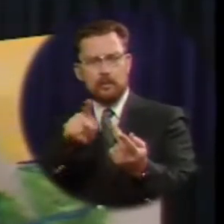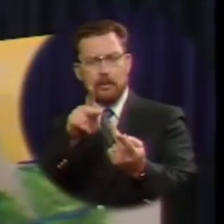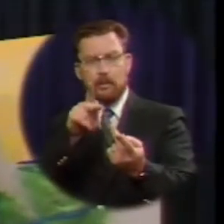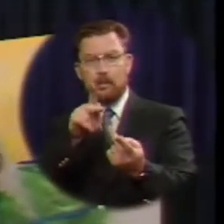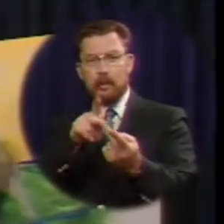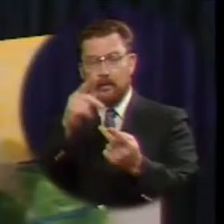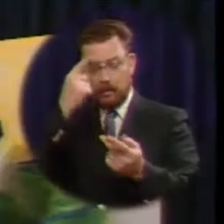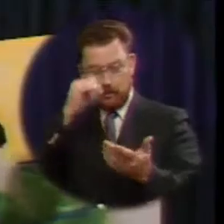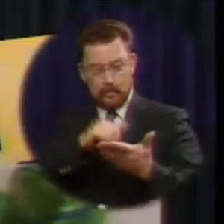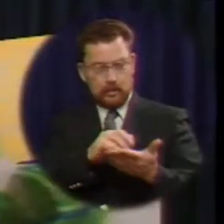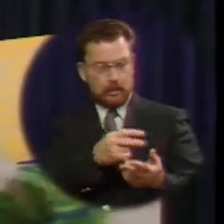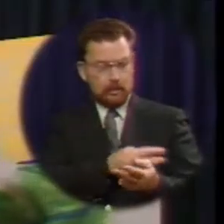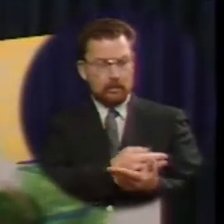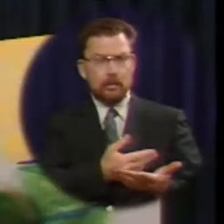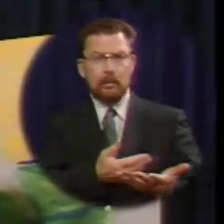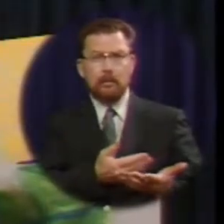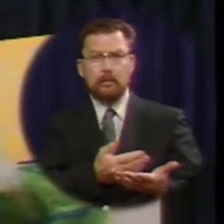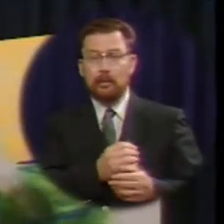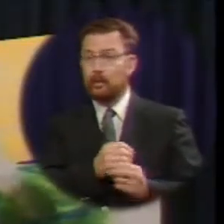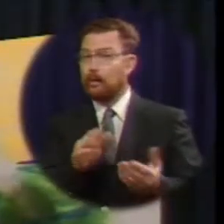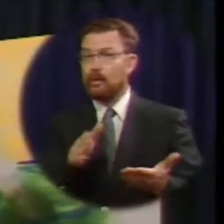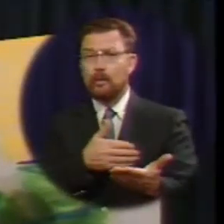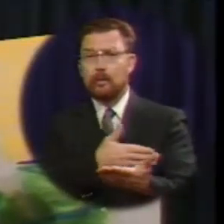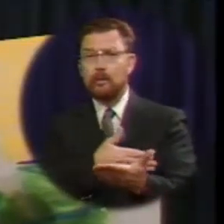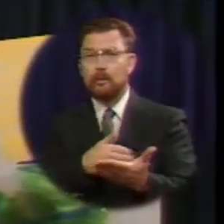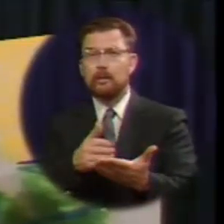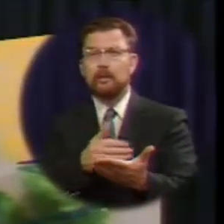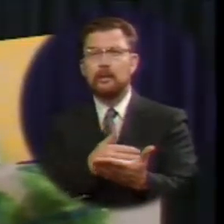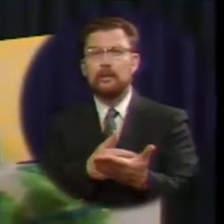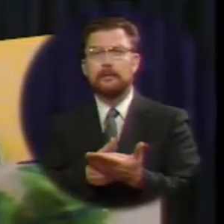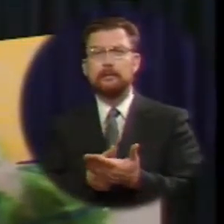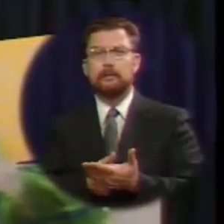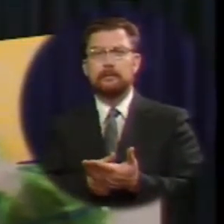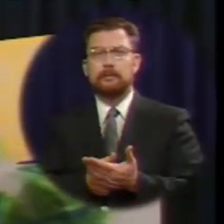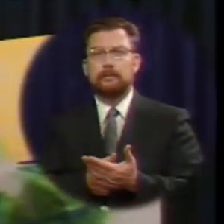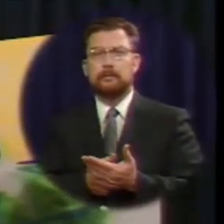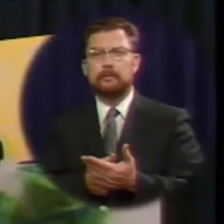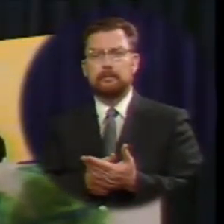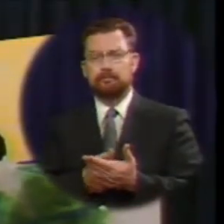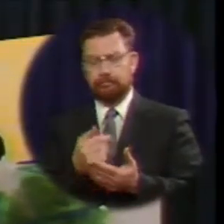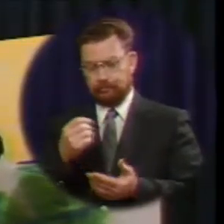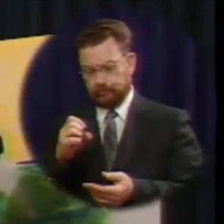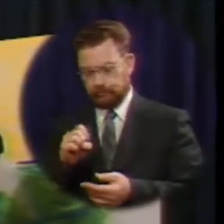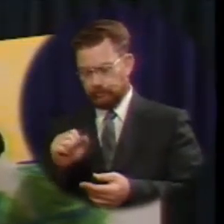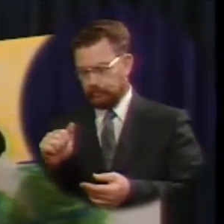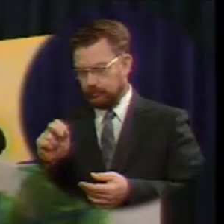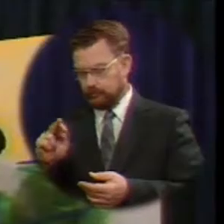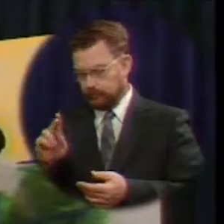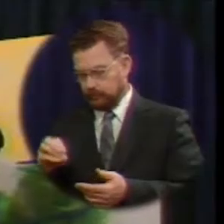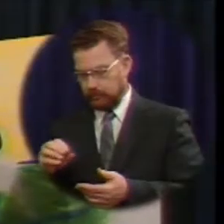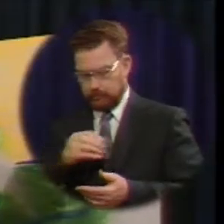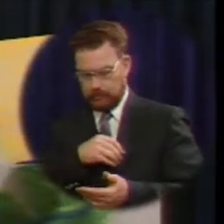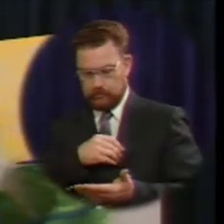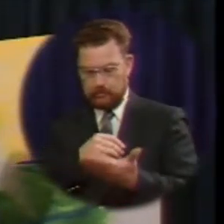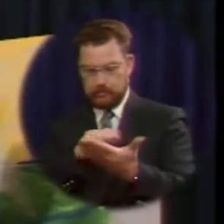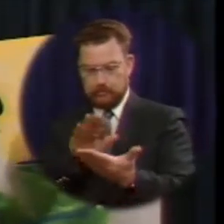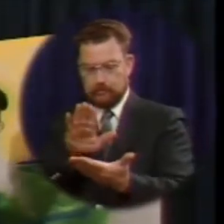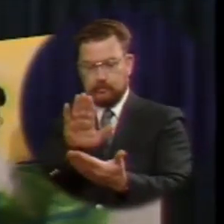subject but there was no music for the verses Sankey put the newspaper clipping on the music rack